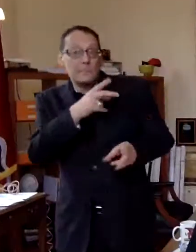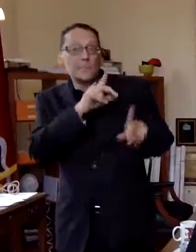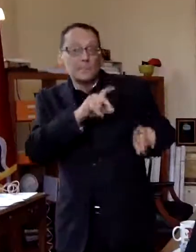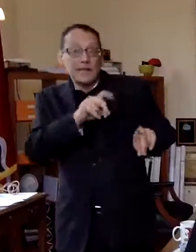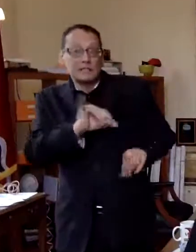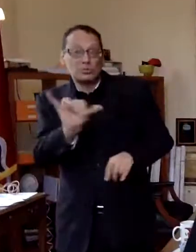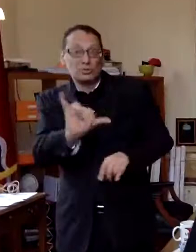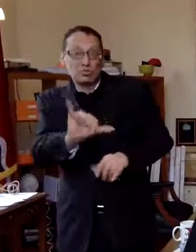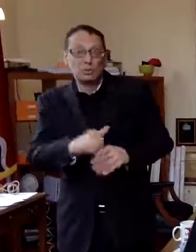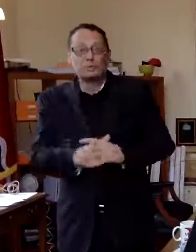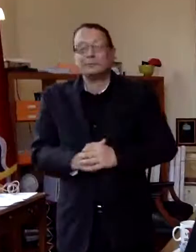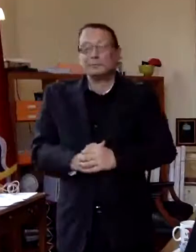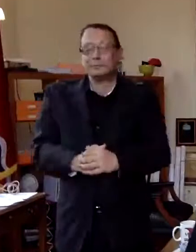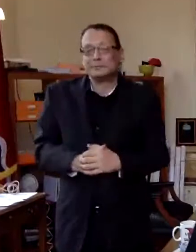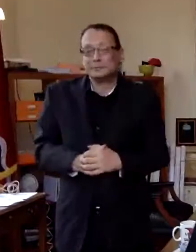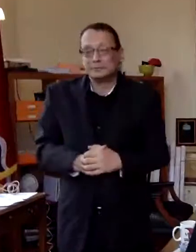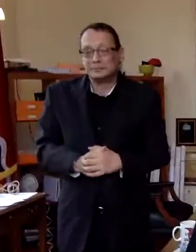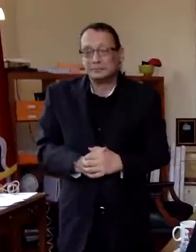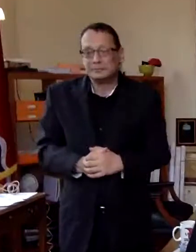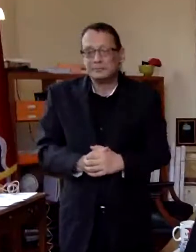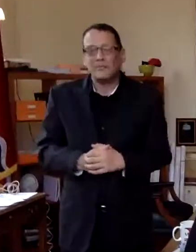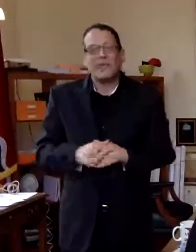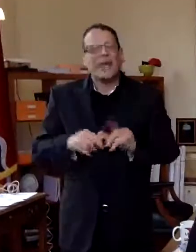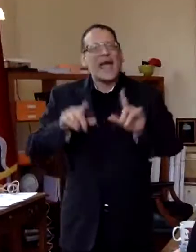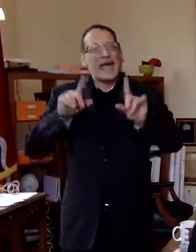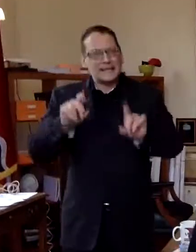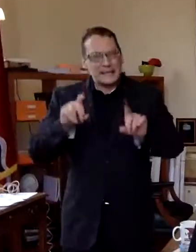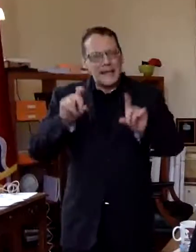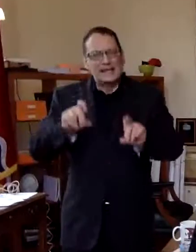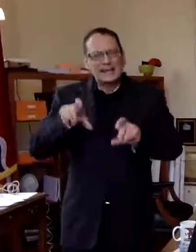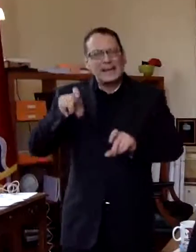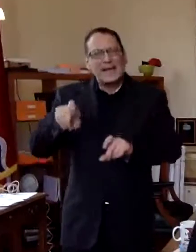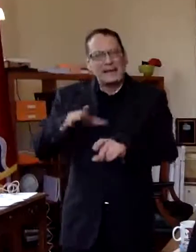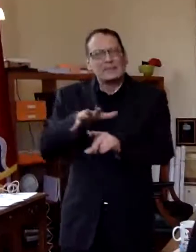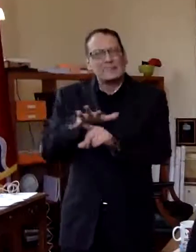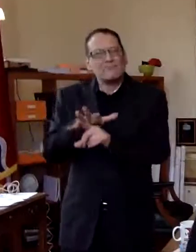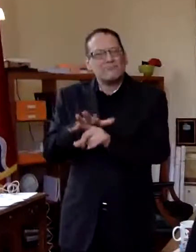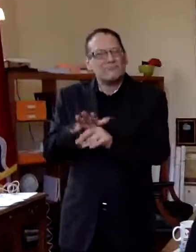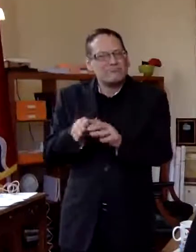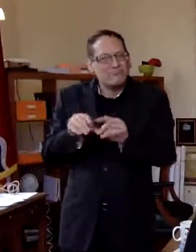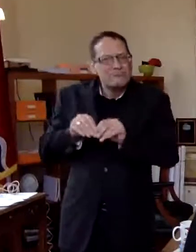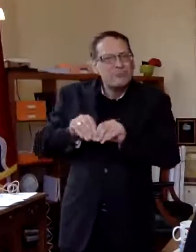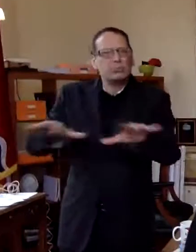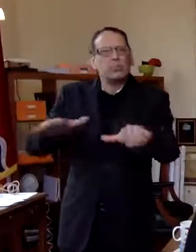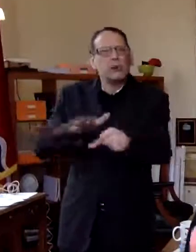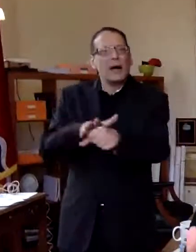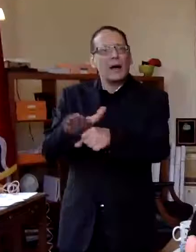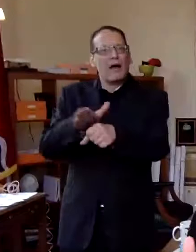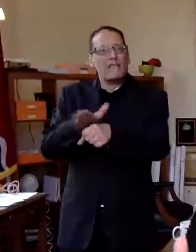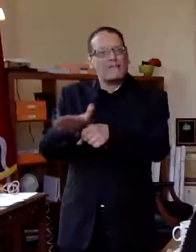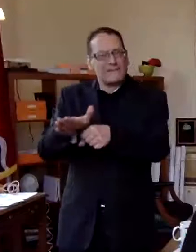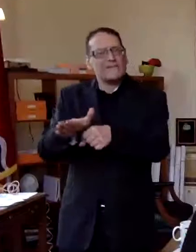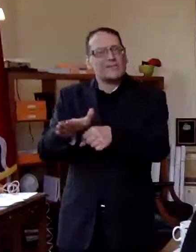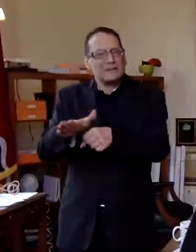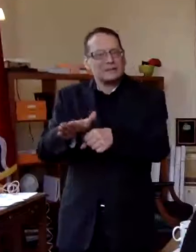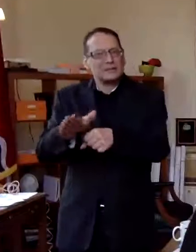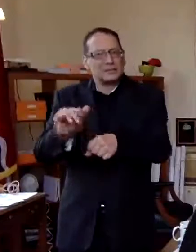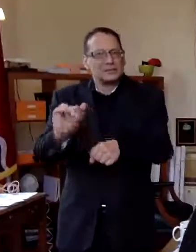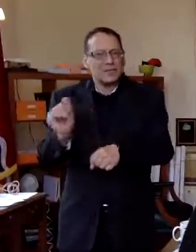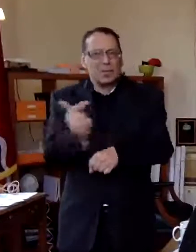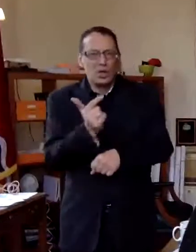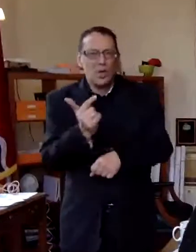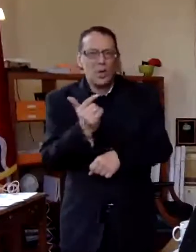i think it has to be testing has to be prevalent enough so that we all um know